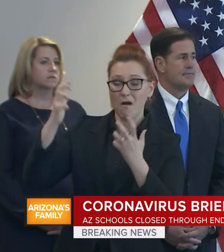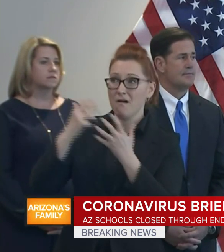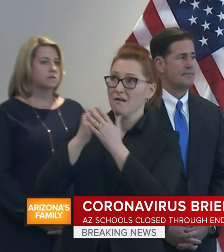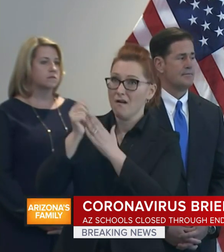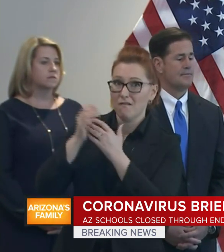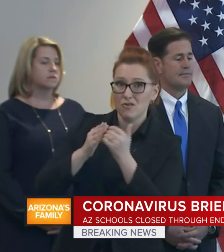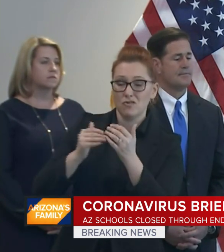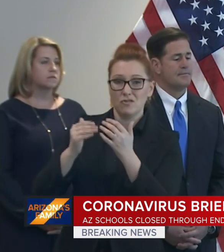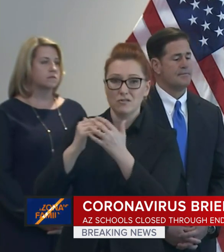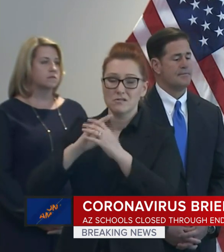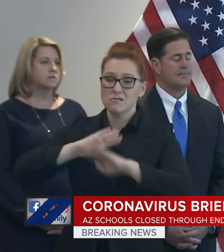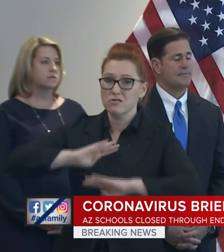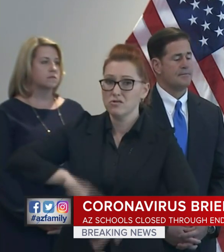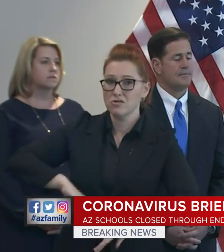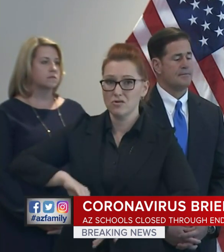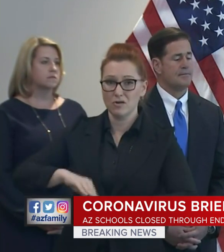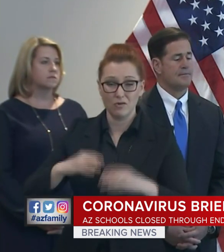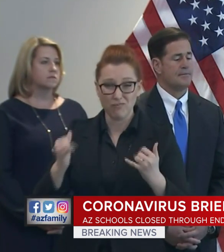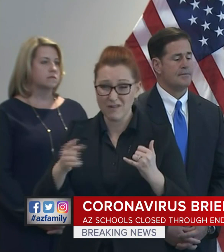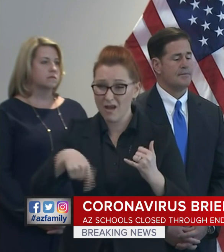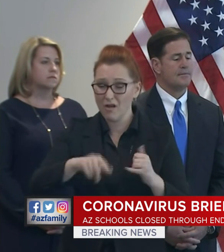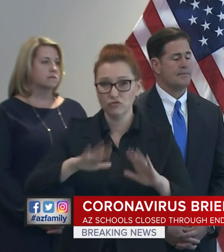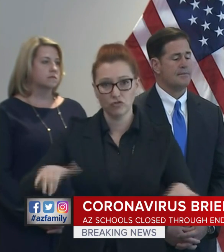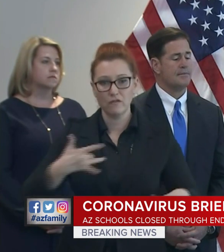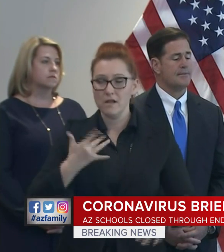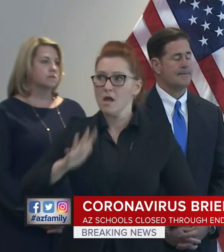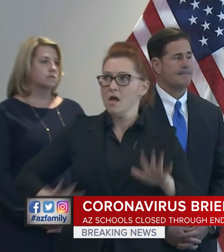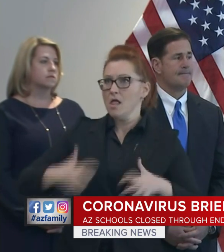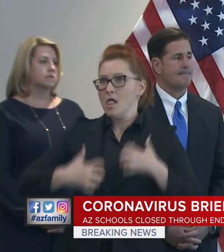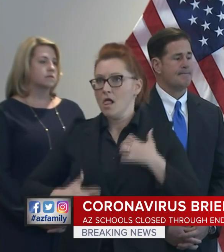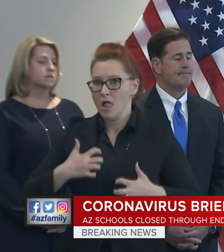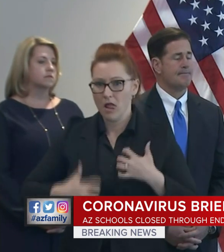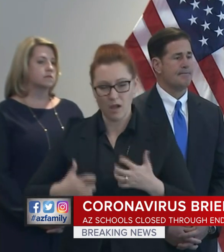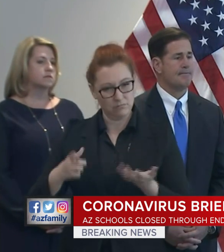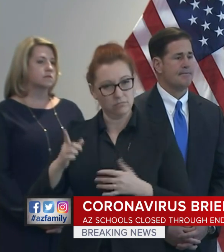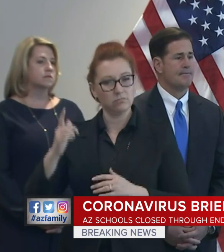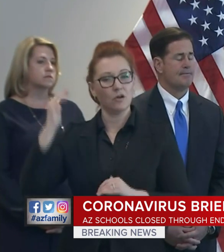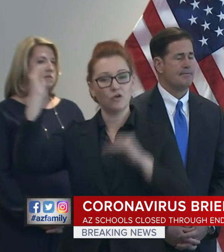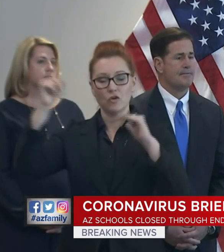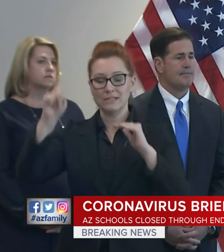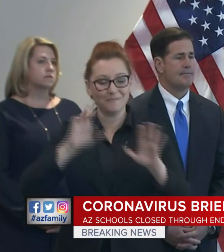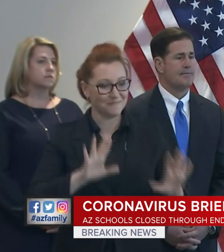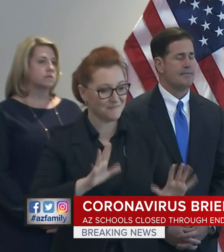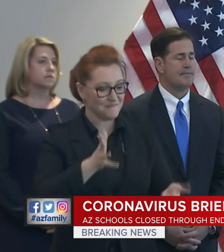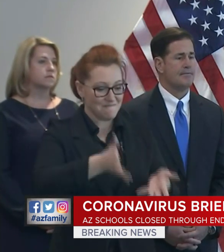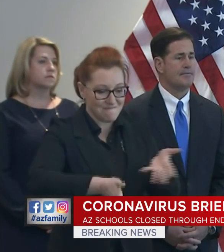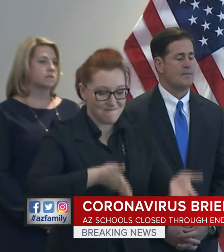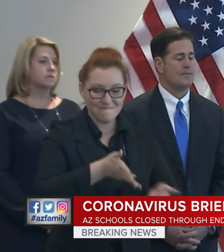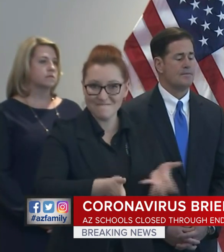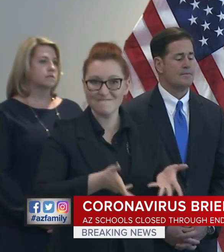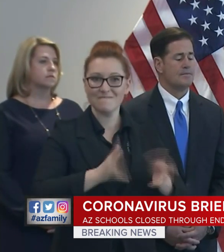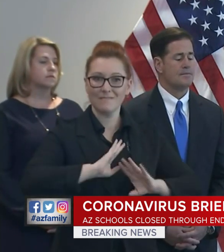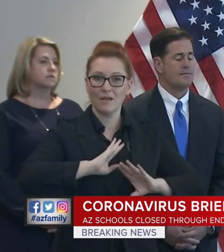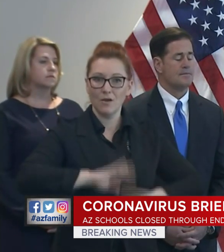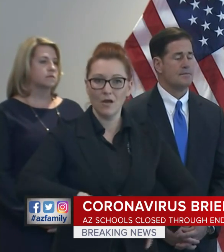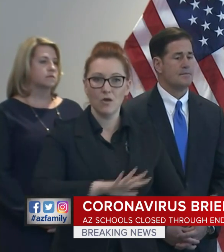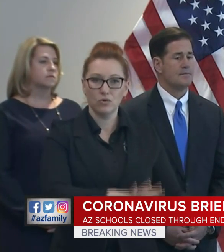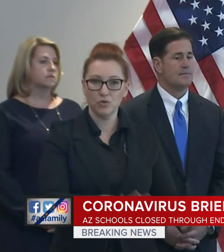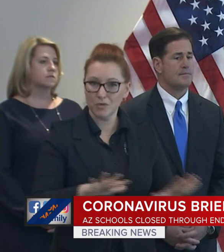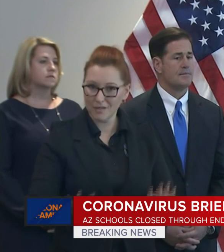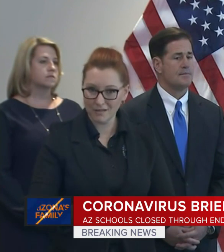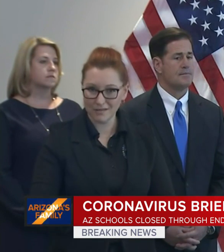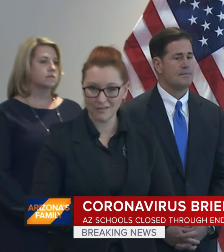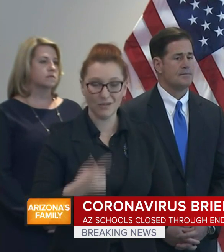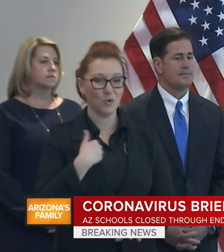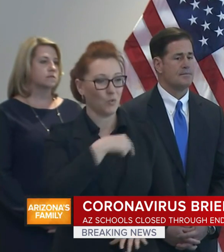reassurance in these scary and uncertain times. It is our role, above all else, to set an example